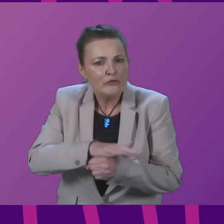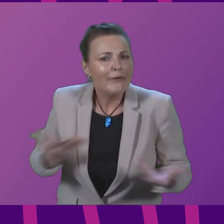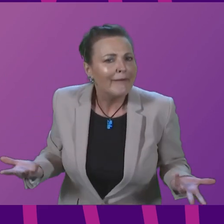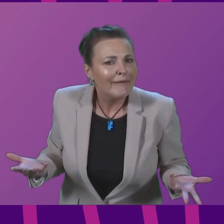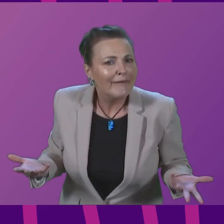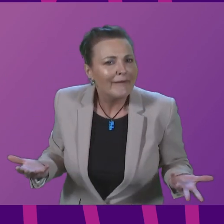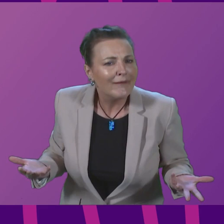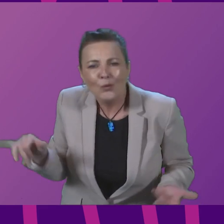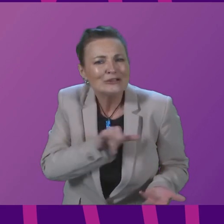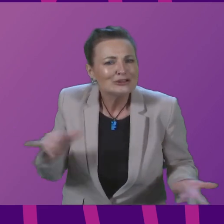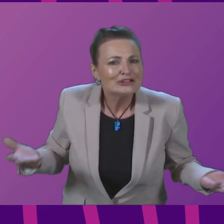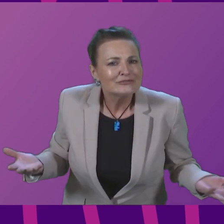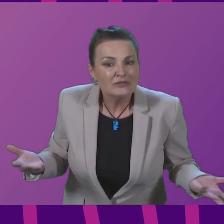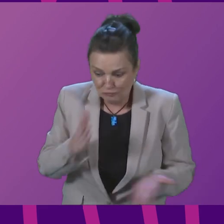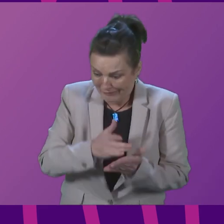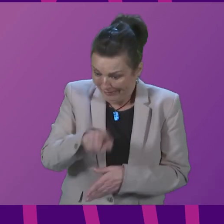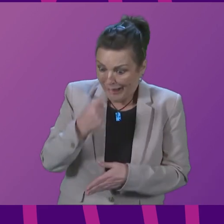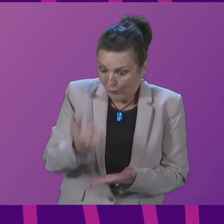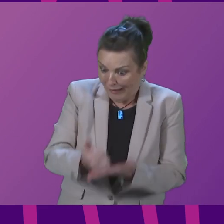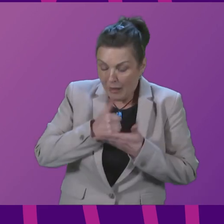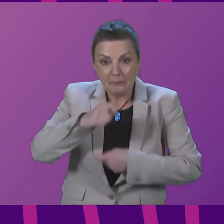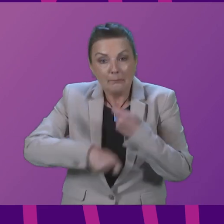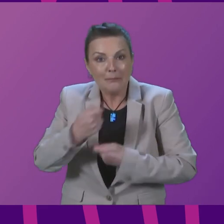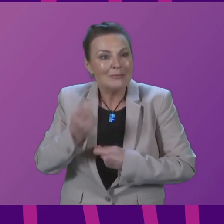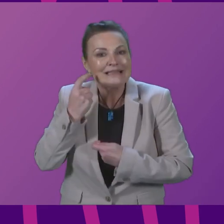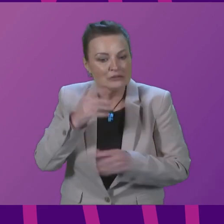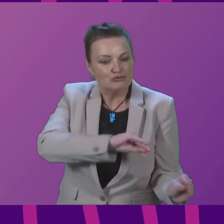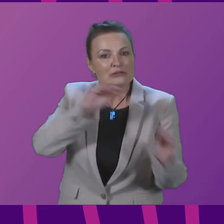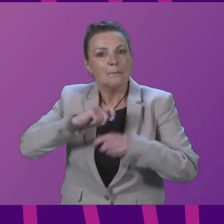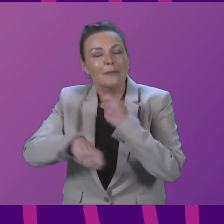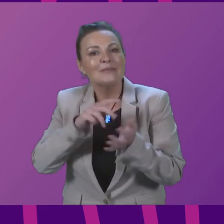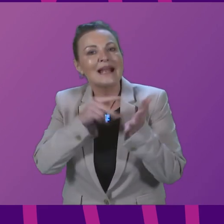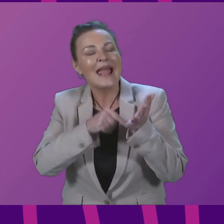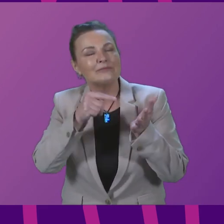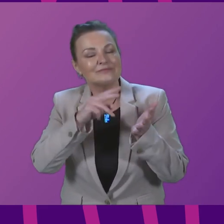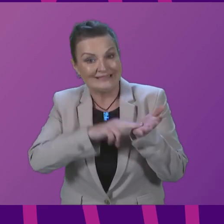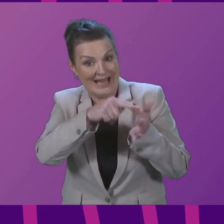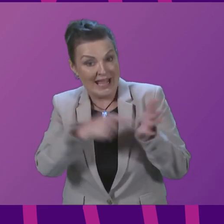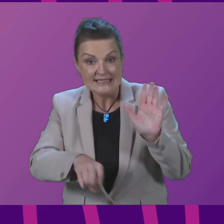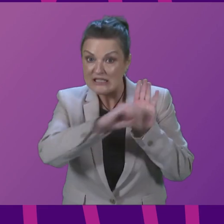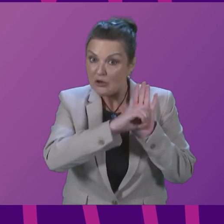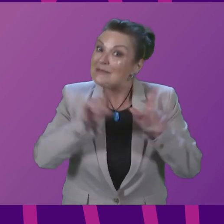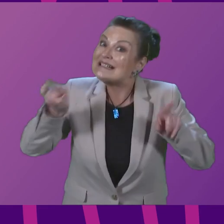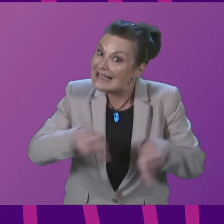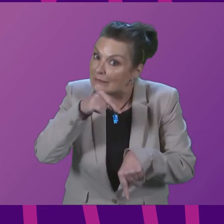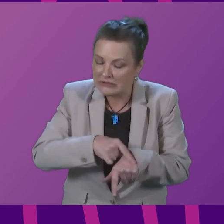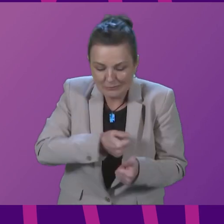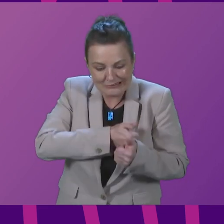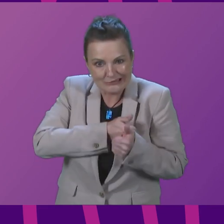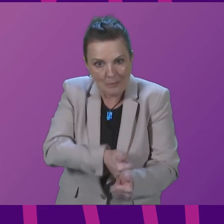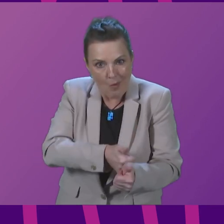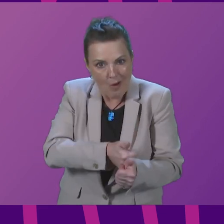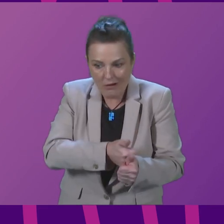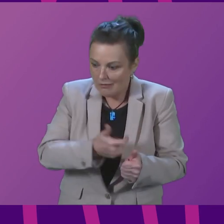things that could help us with that transition to net zero. While of course supporting travel patterns across the